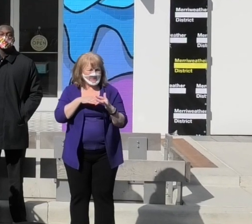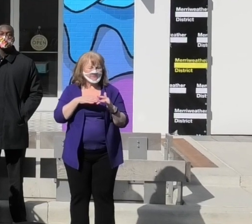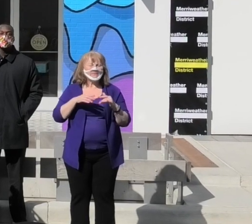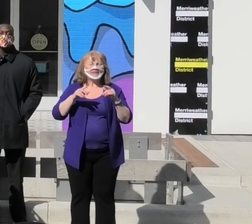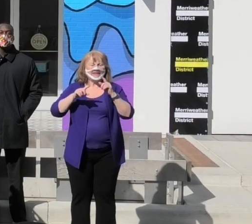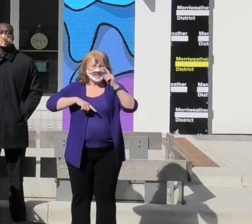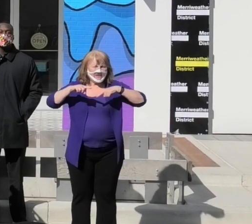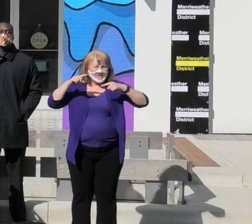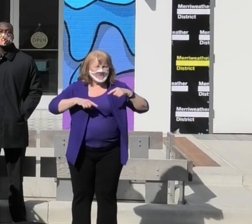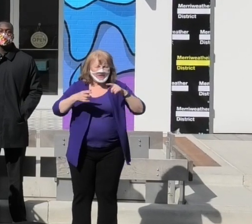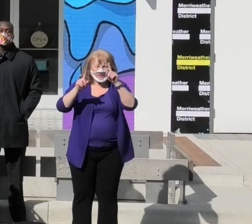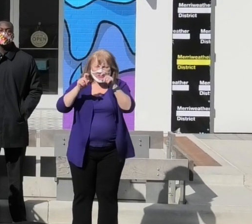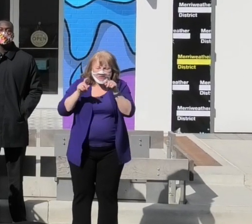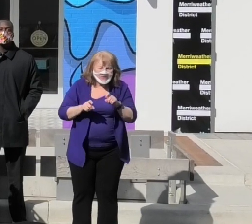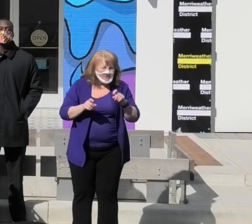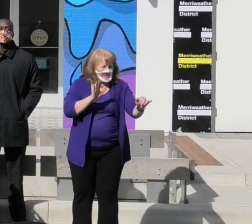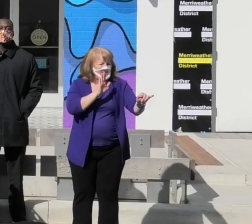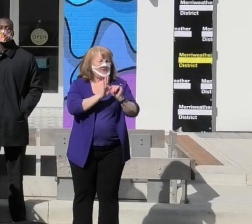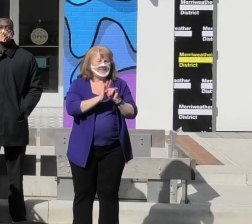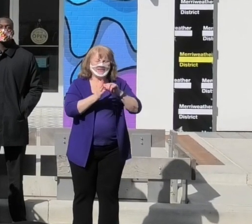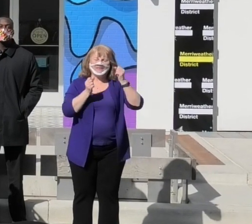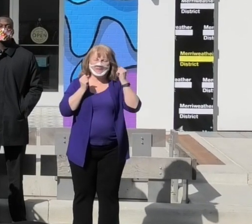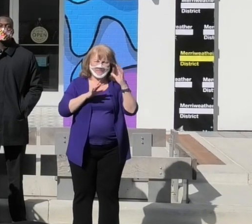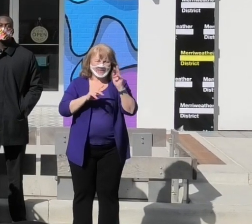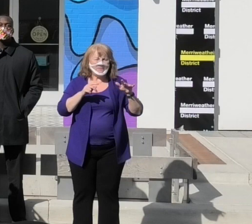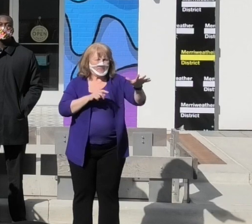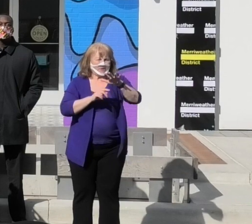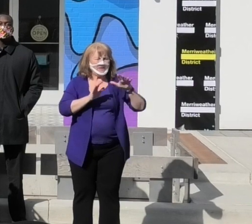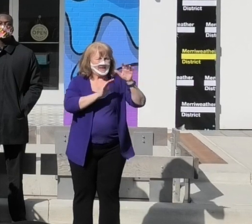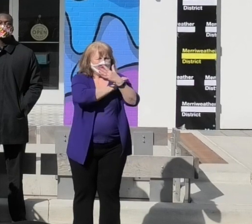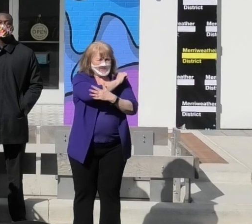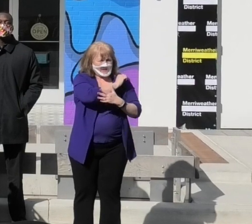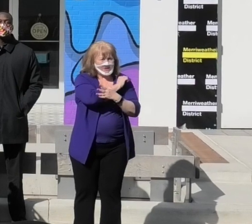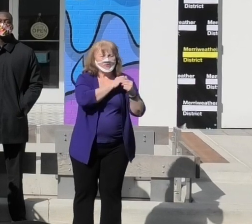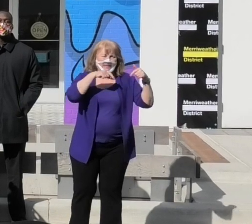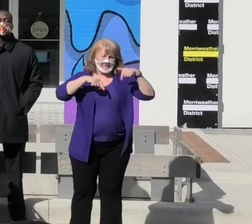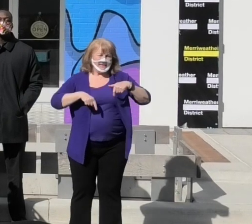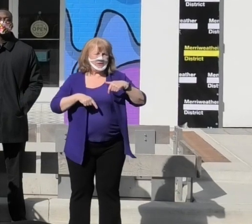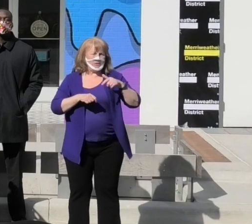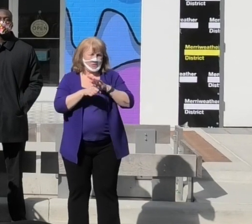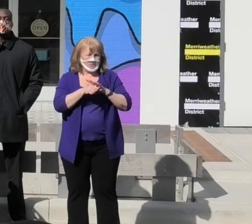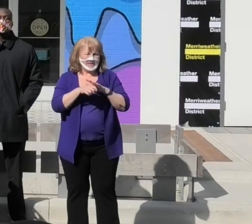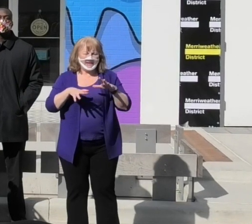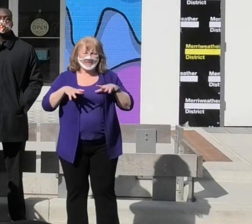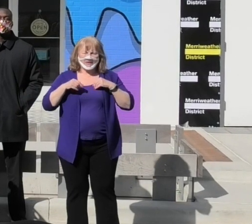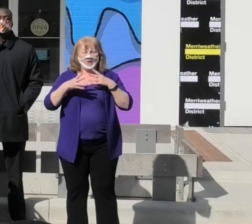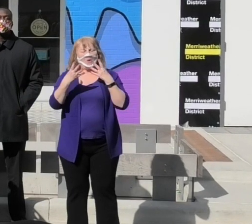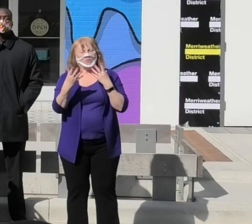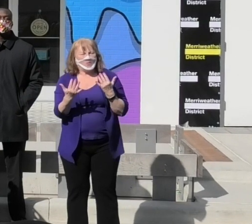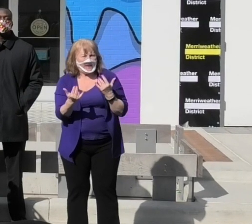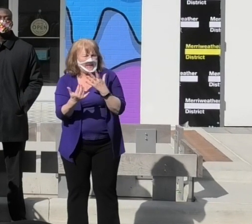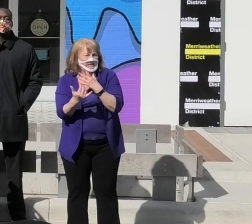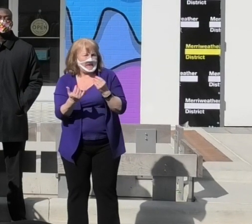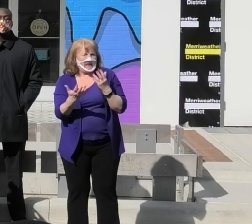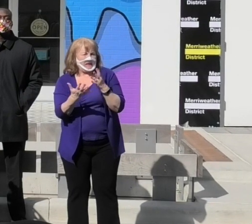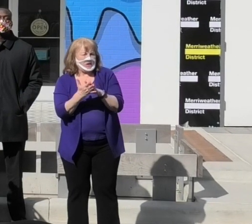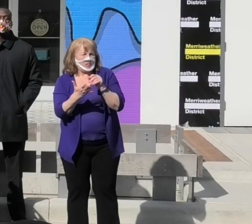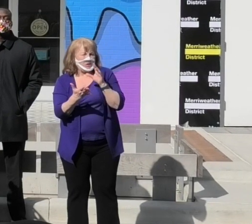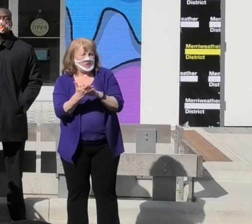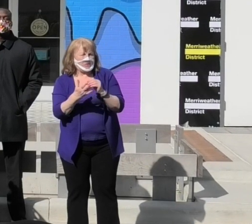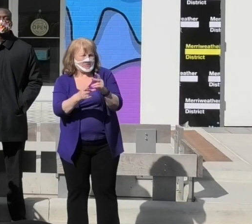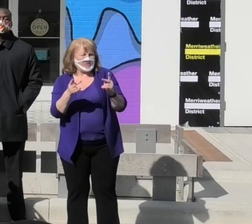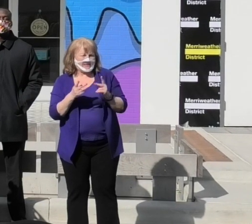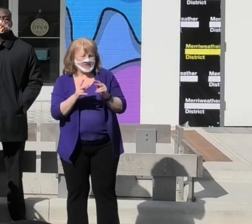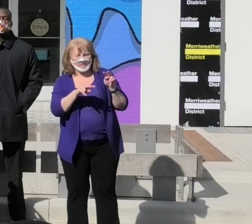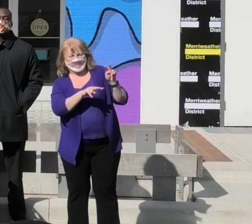surveys have identified a significant number of individuals across the country, as well as here locally, have adopted a wait and learn position when it comes